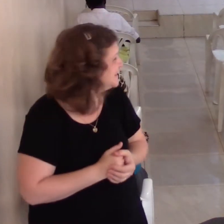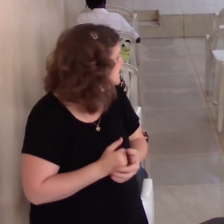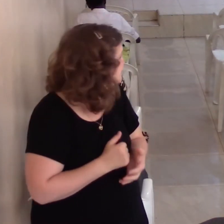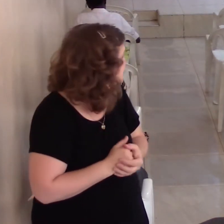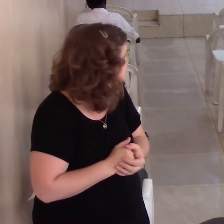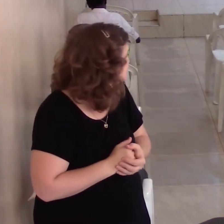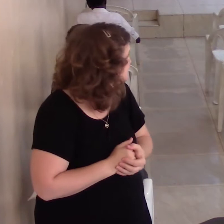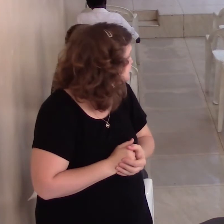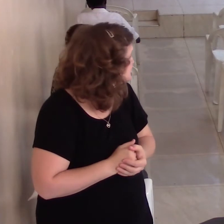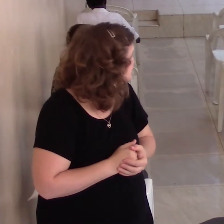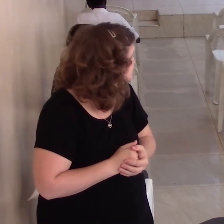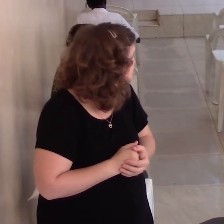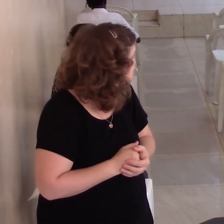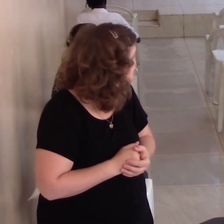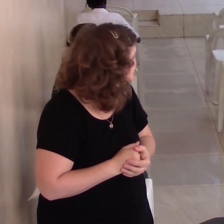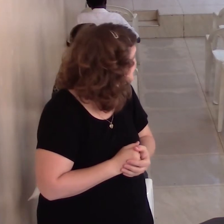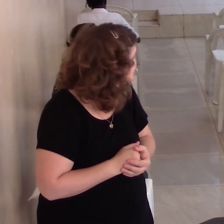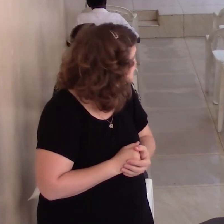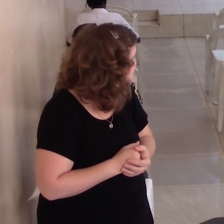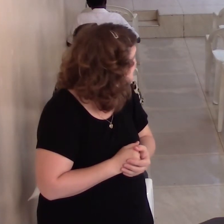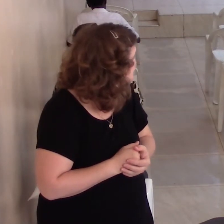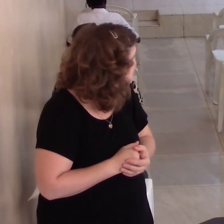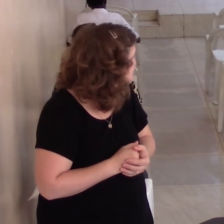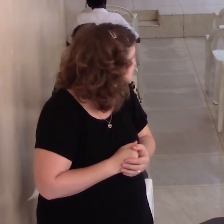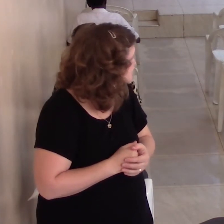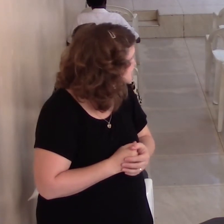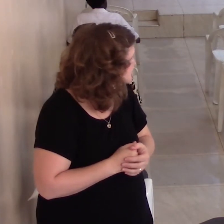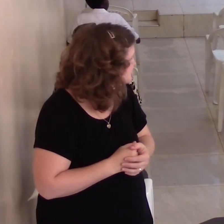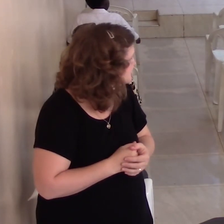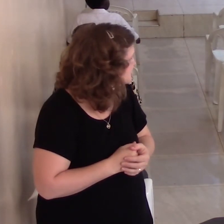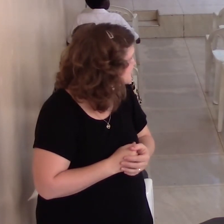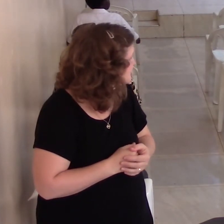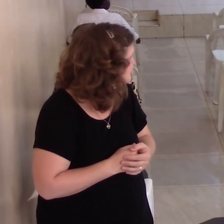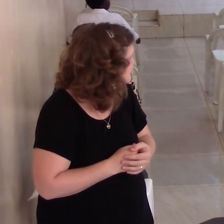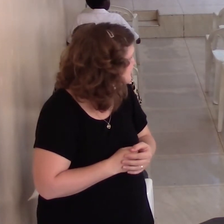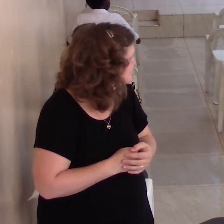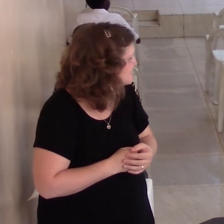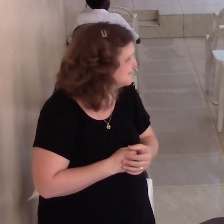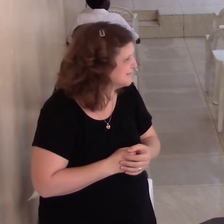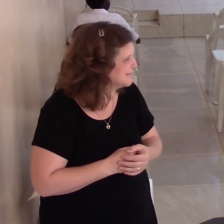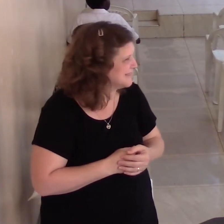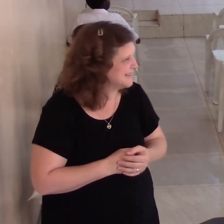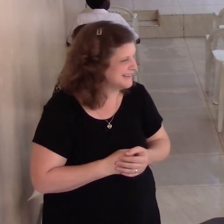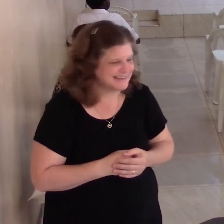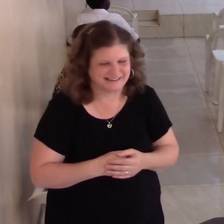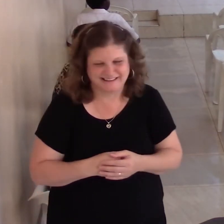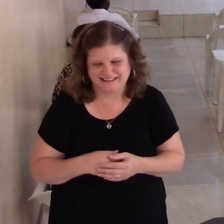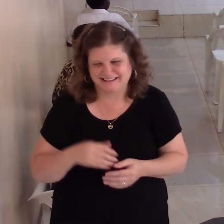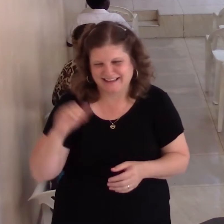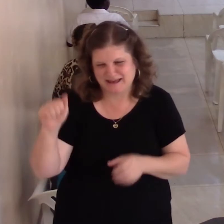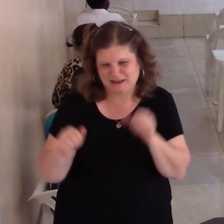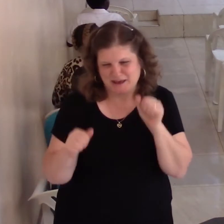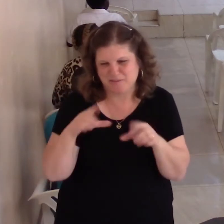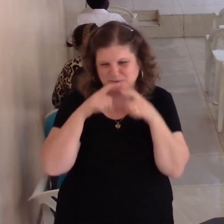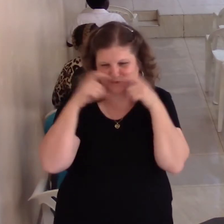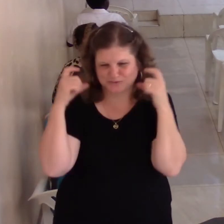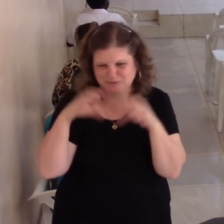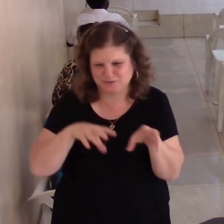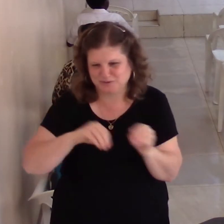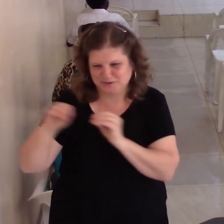Now, Pastor, almost represents our legal department. And so you can come to the message. Is that okay? You can have a problem. No, we're out here alone. In some churches,